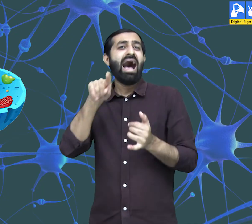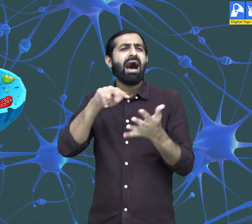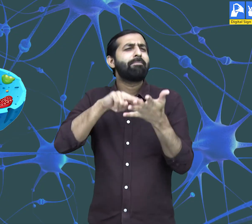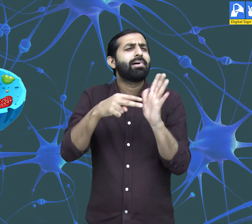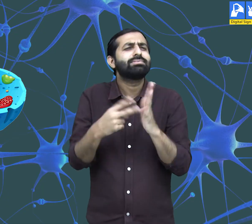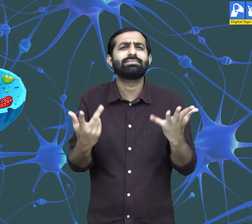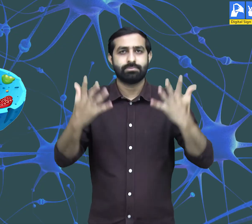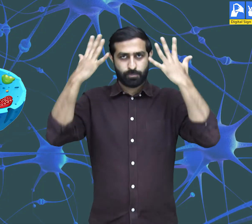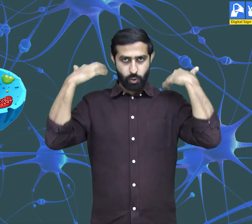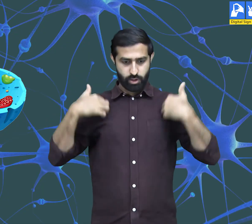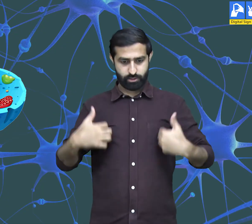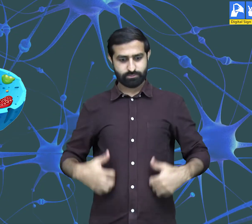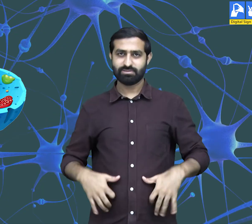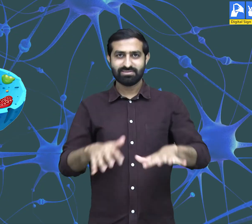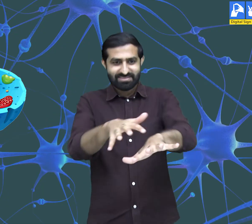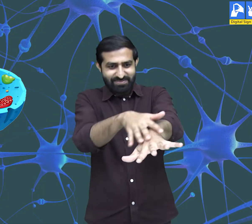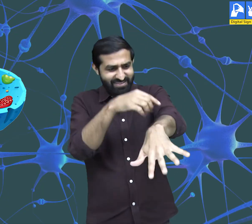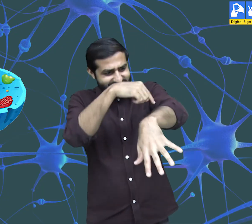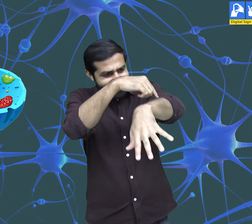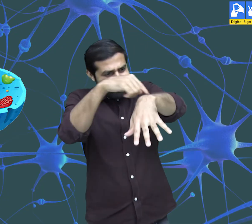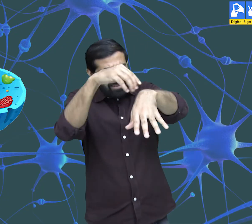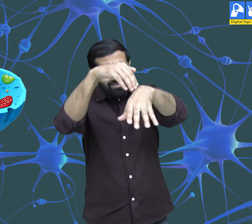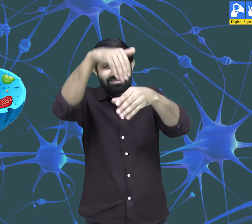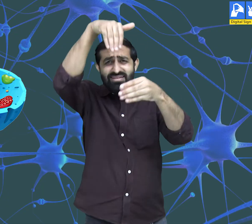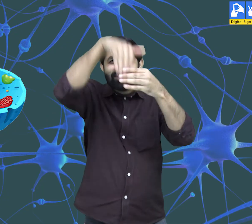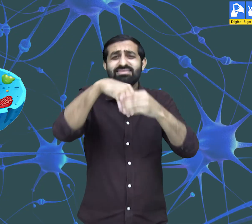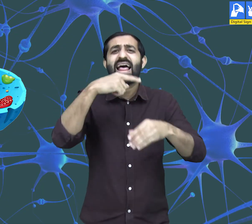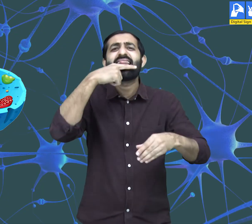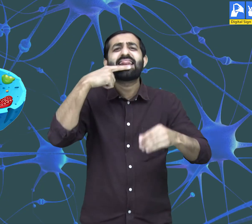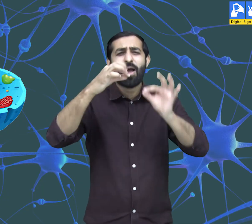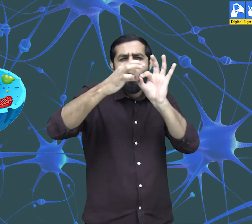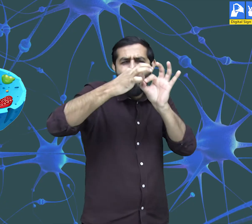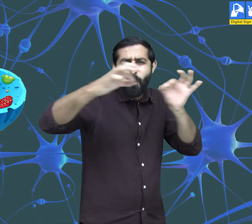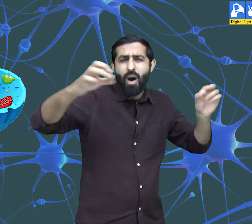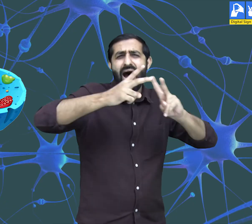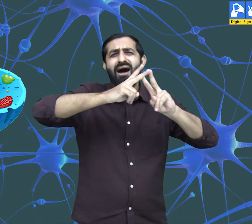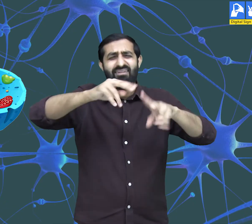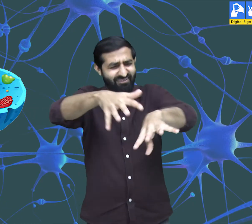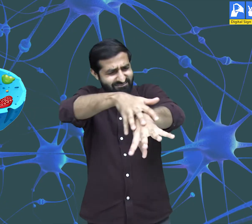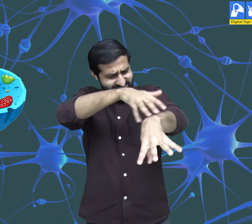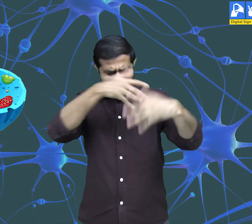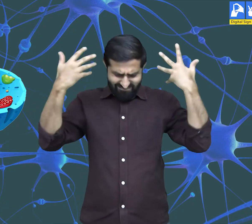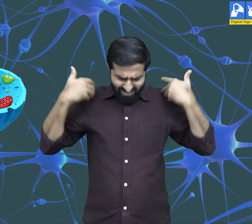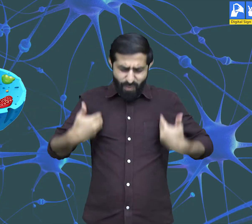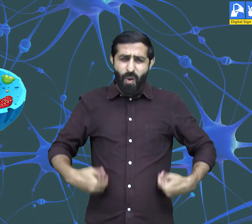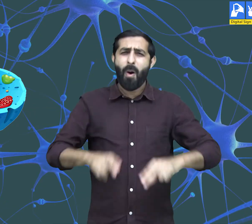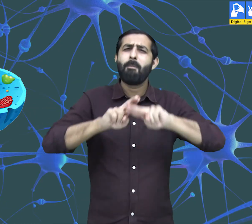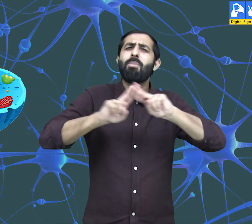Cells are the basic building blocks of all living things.